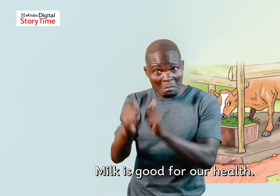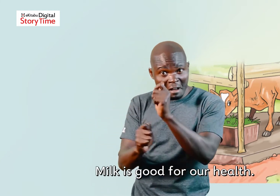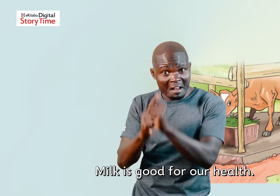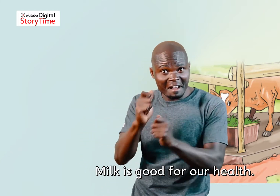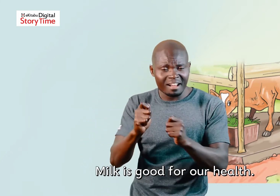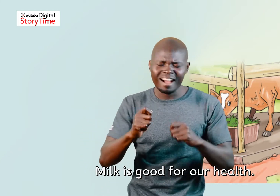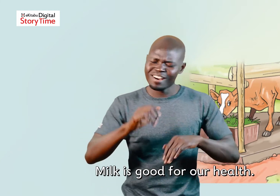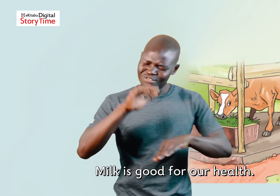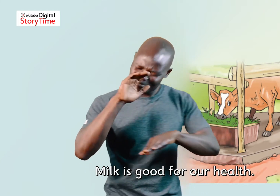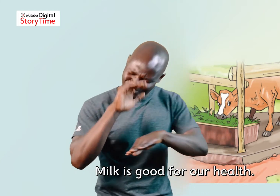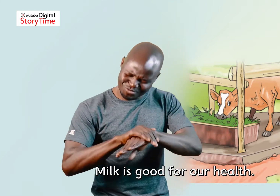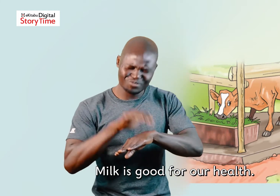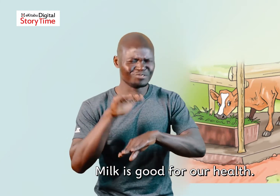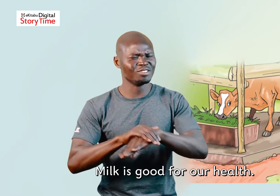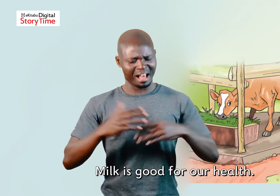Milk is good for our health